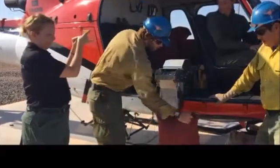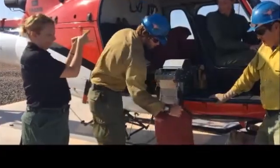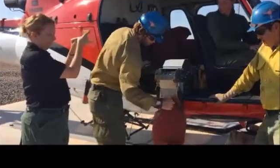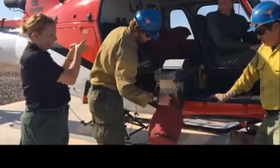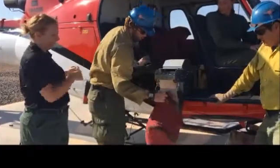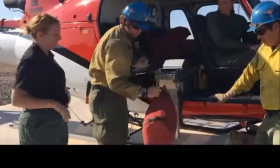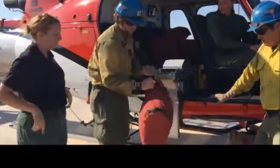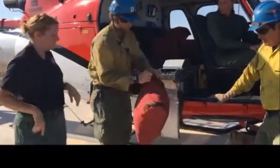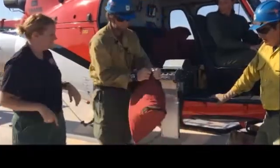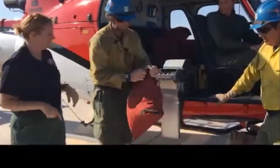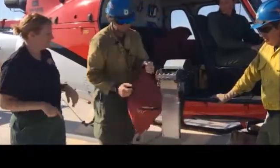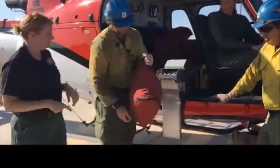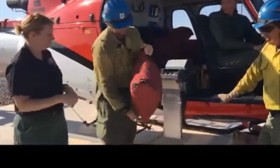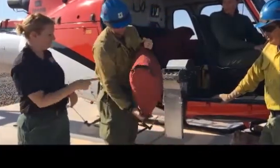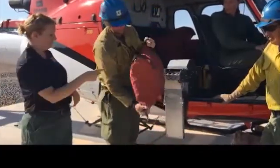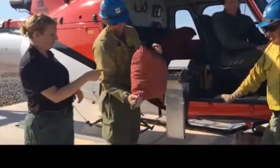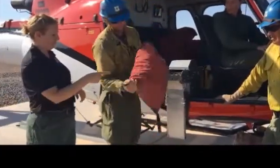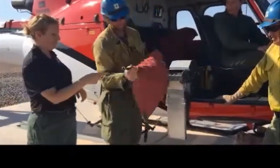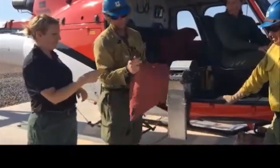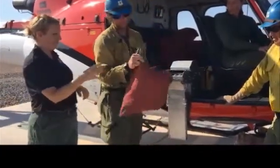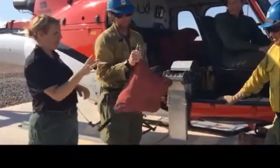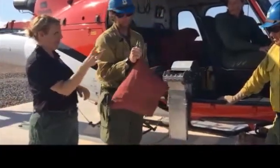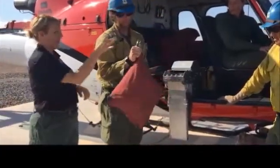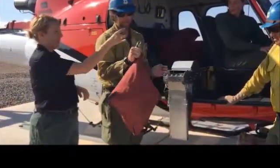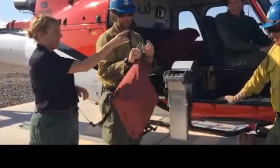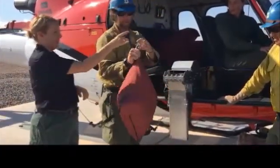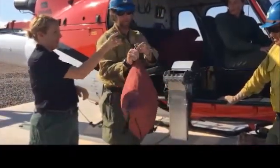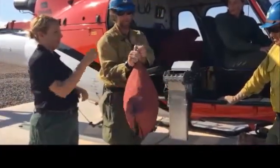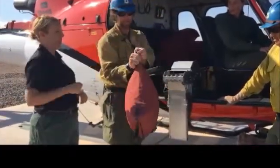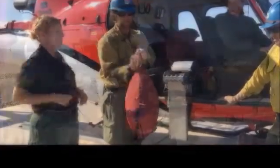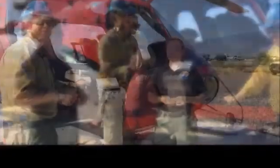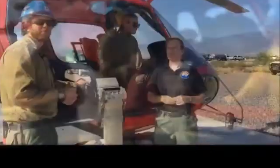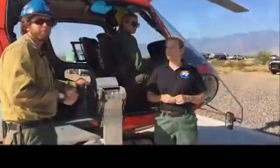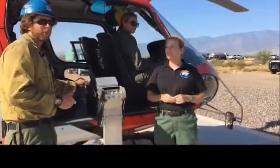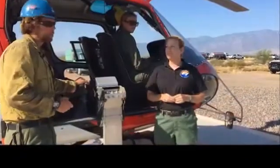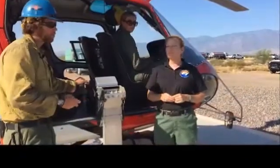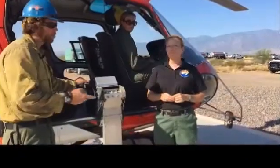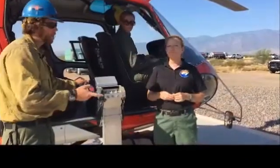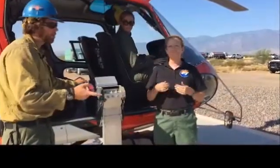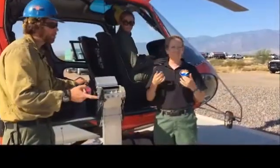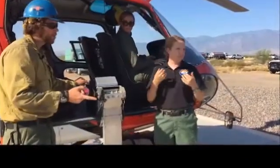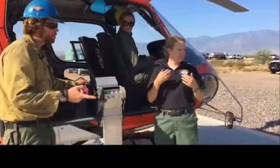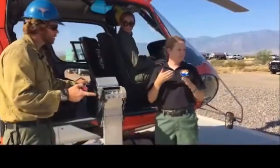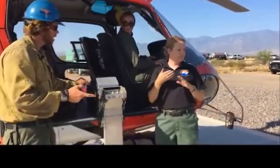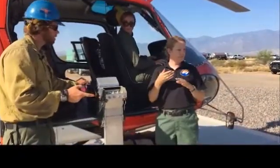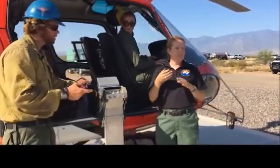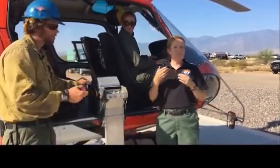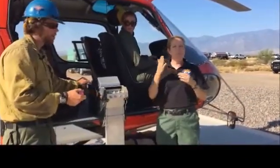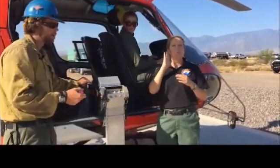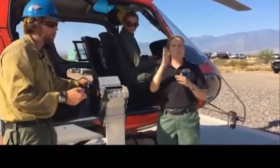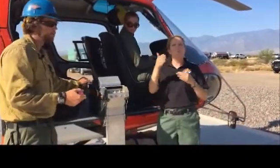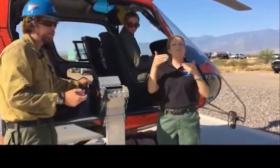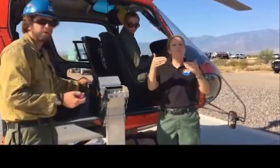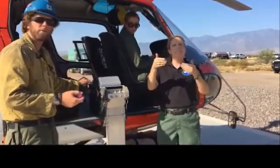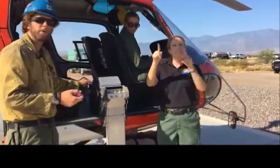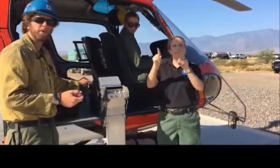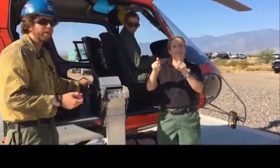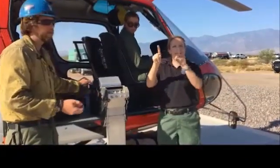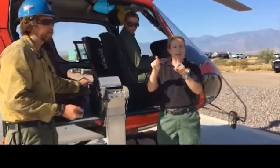to this hook here. So, prior to the bench test, things that we're going to need,